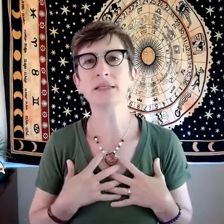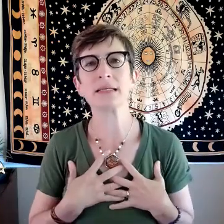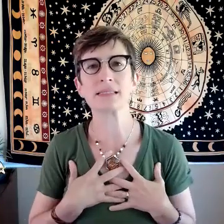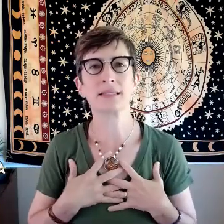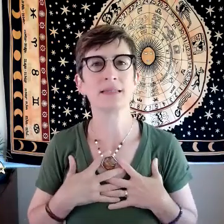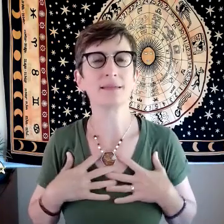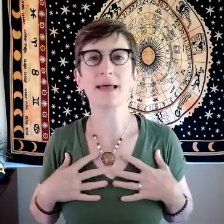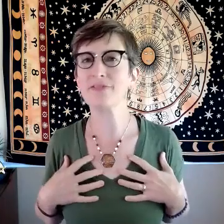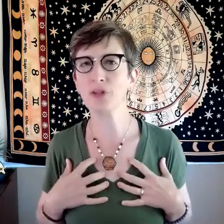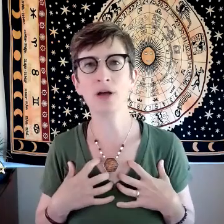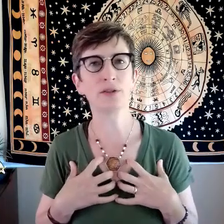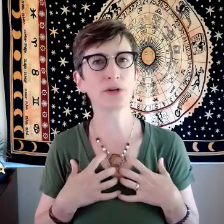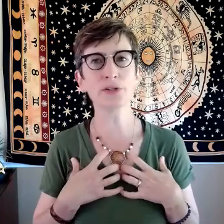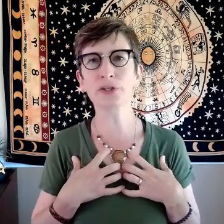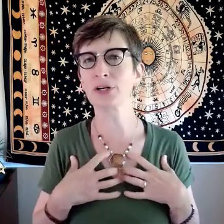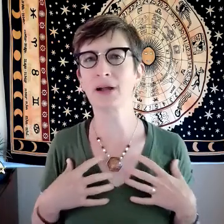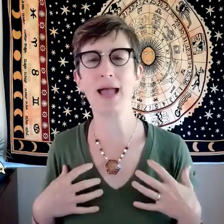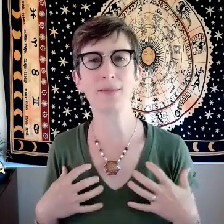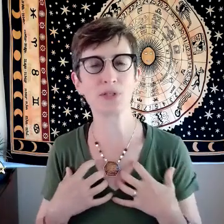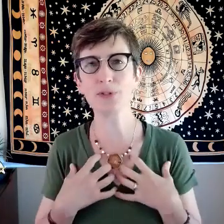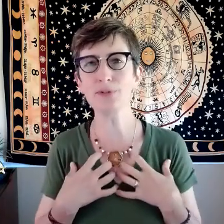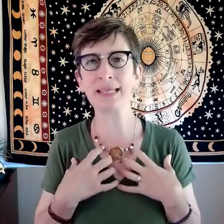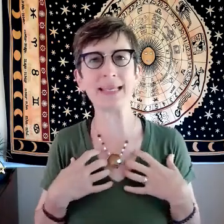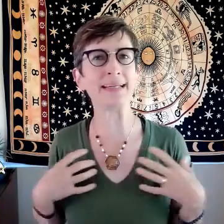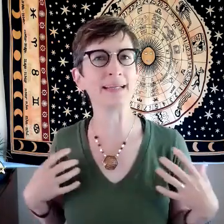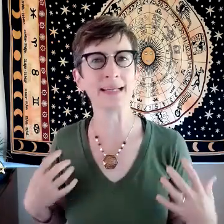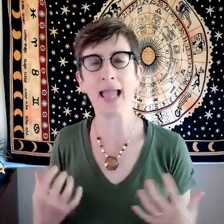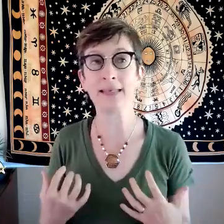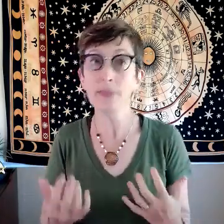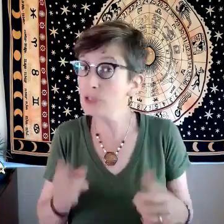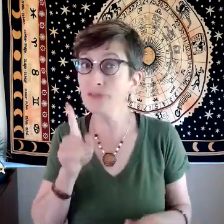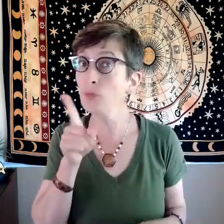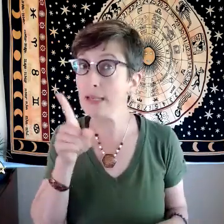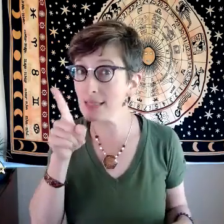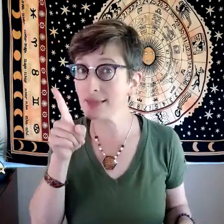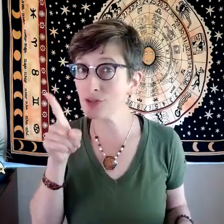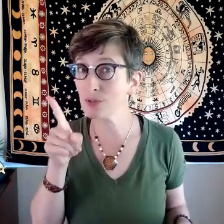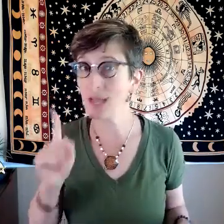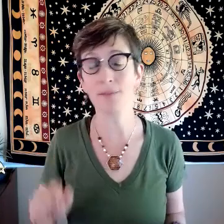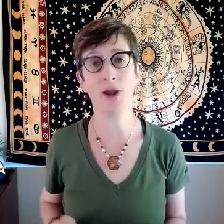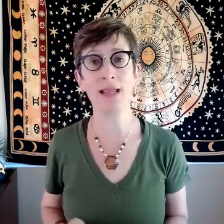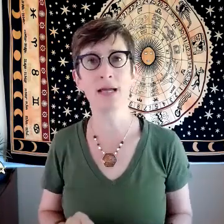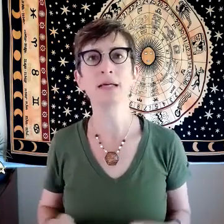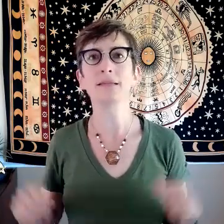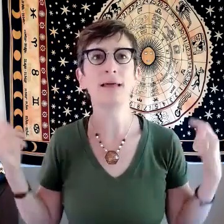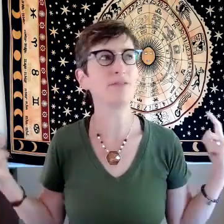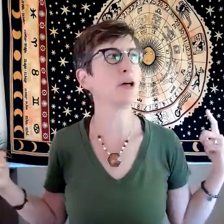goodness lifelong learner absolutely and and there's different ways that that shows up right lifelong